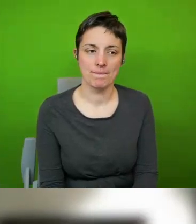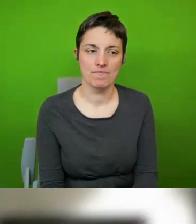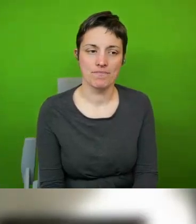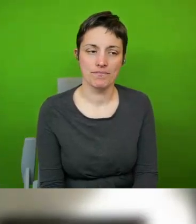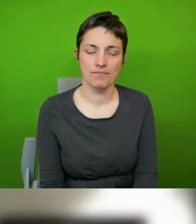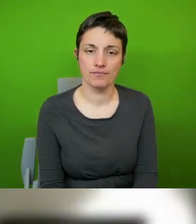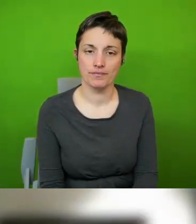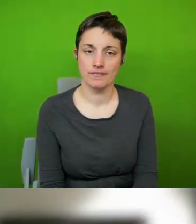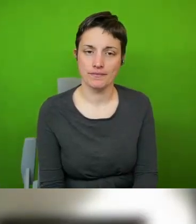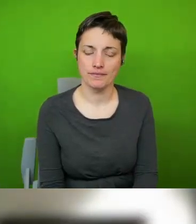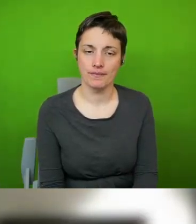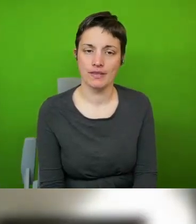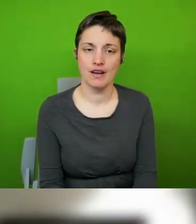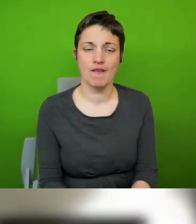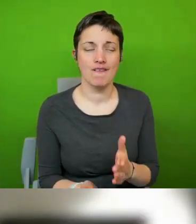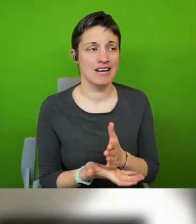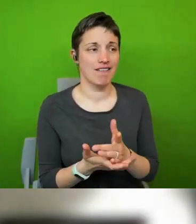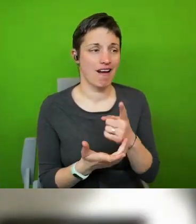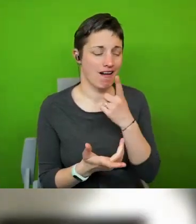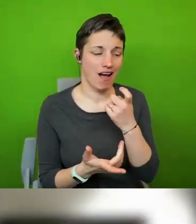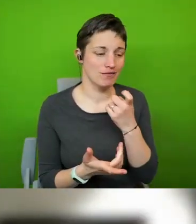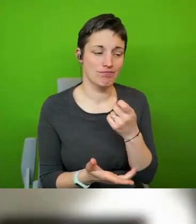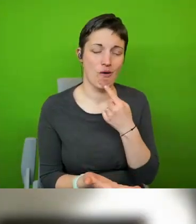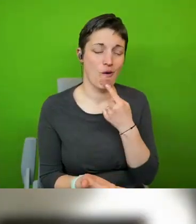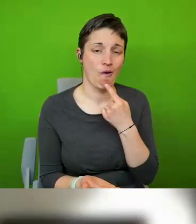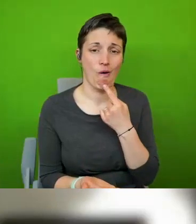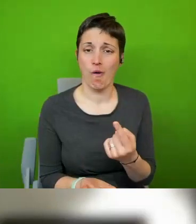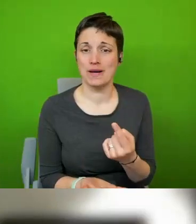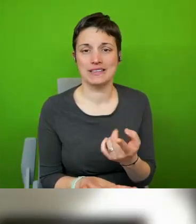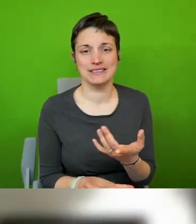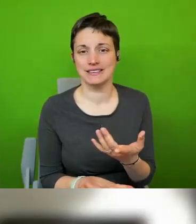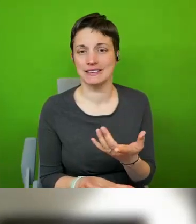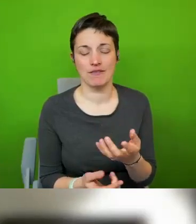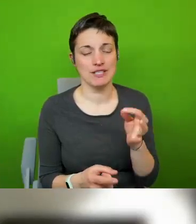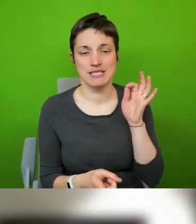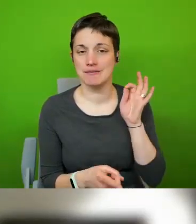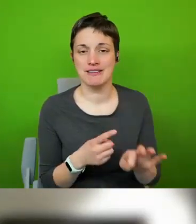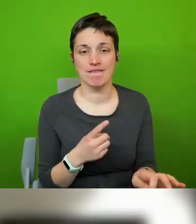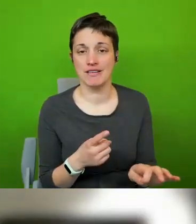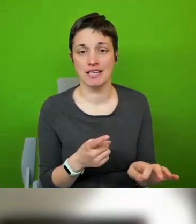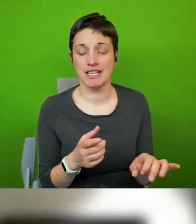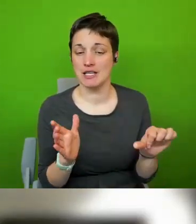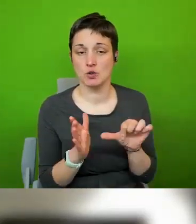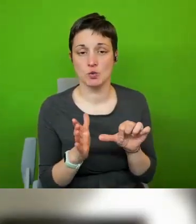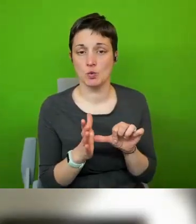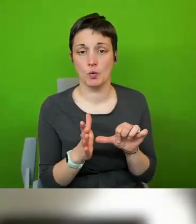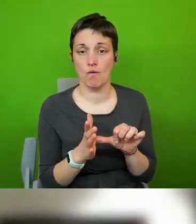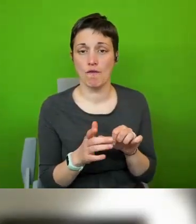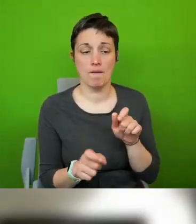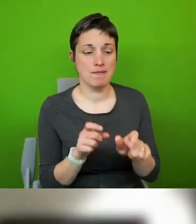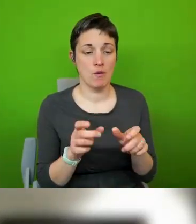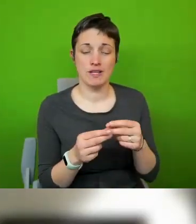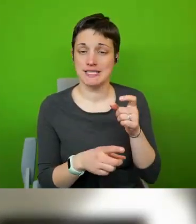cannot offer any any comments really on the on on on the specific issue of persons with disabilities